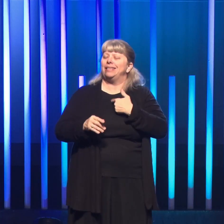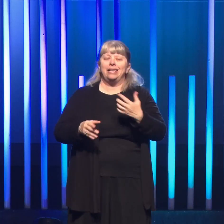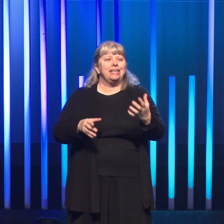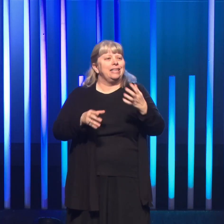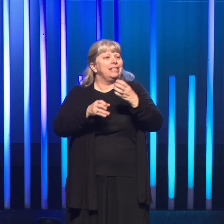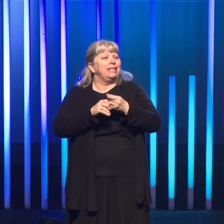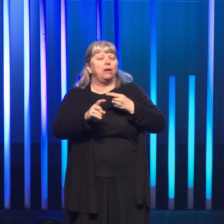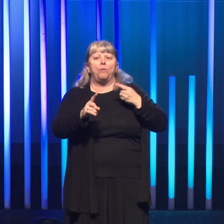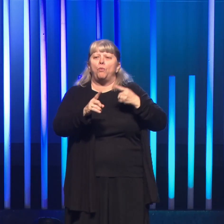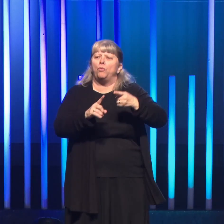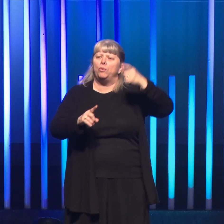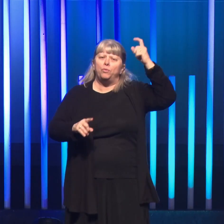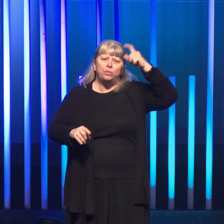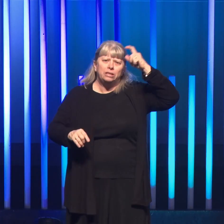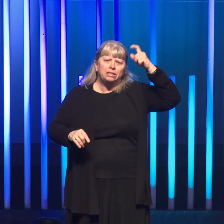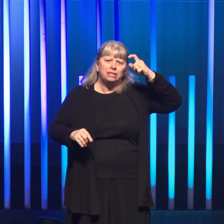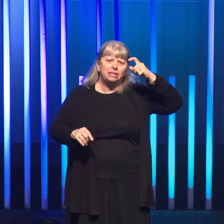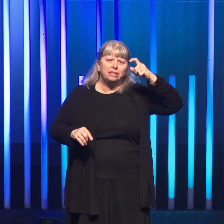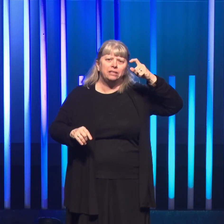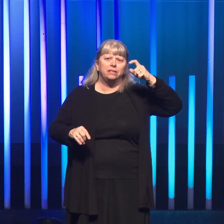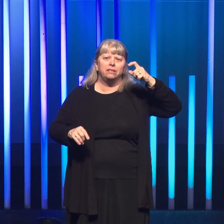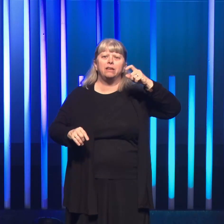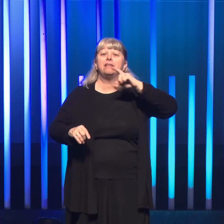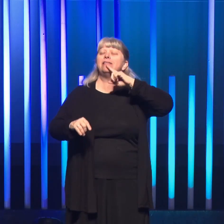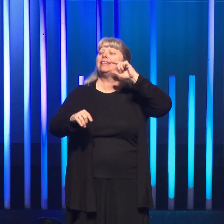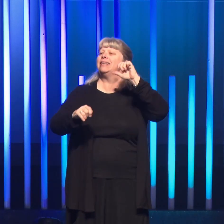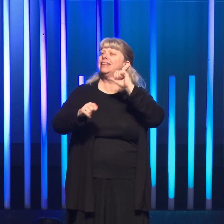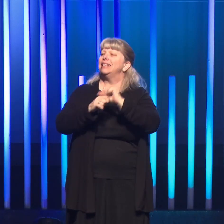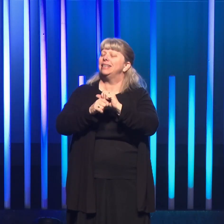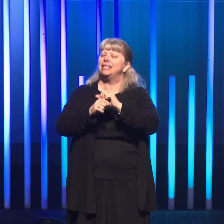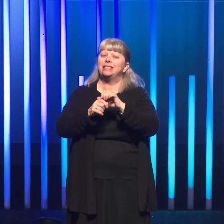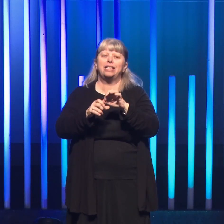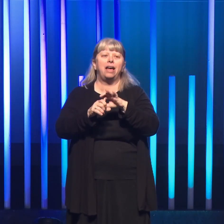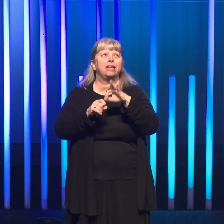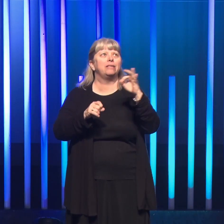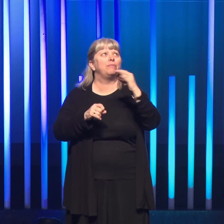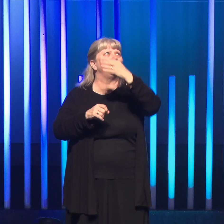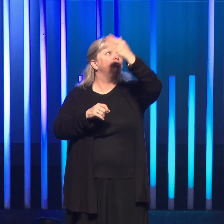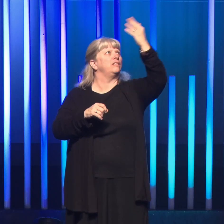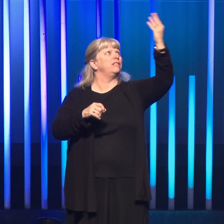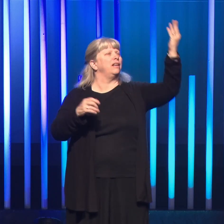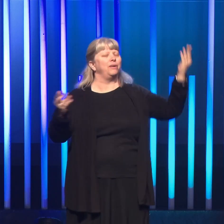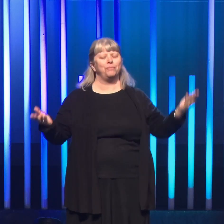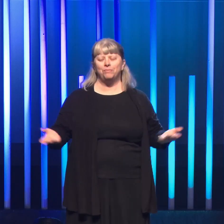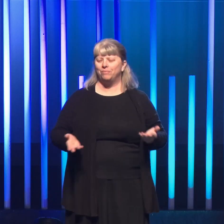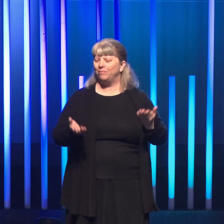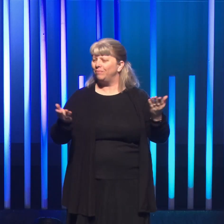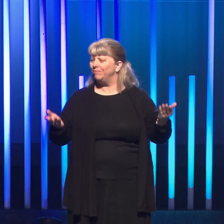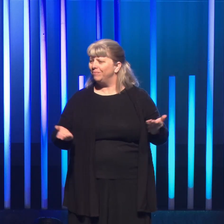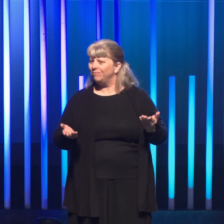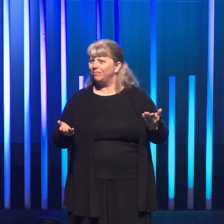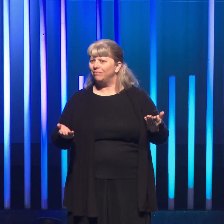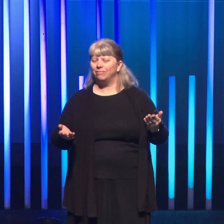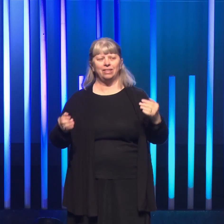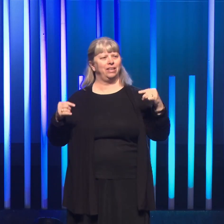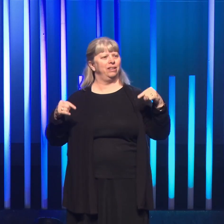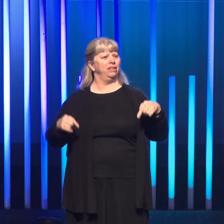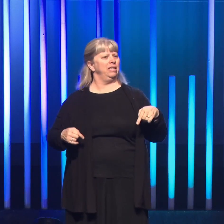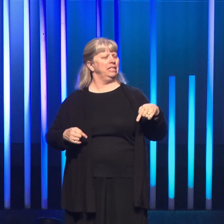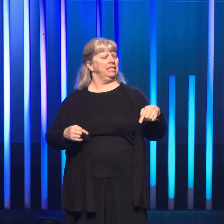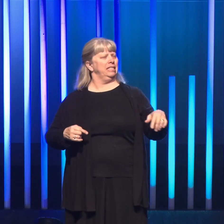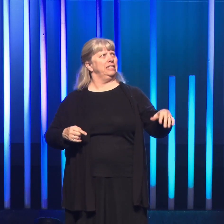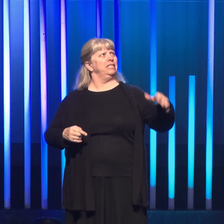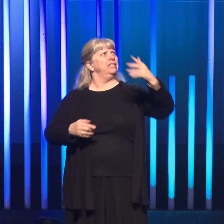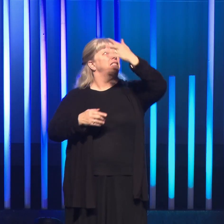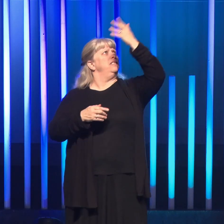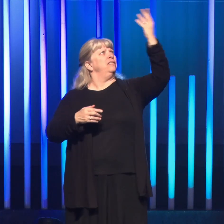a point of wisdom. There is a spiritual realm in existence. This realm or